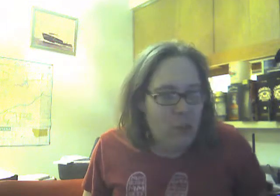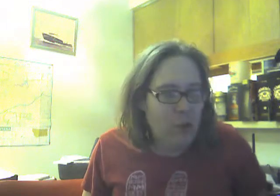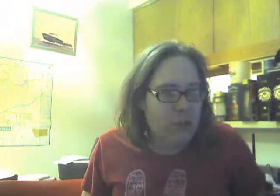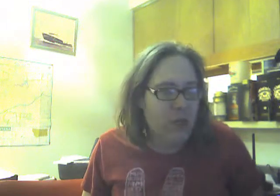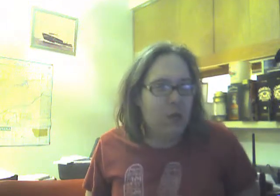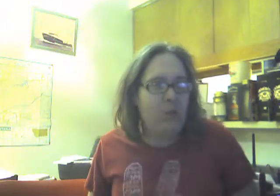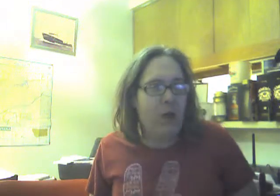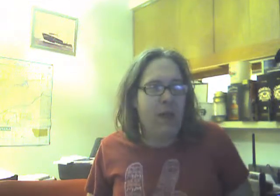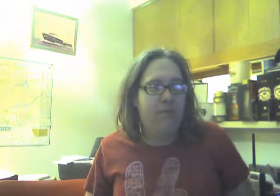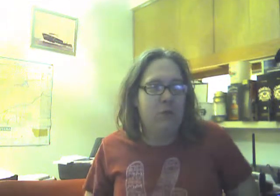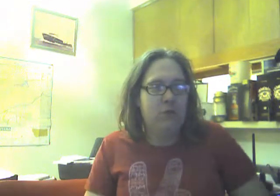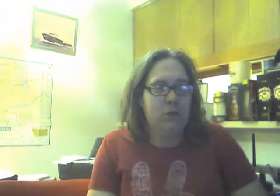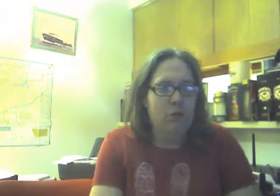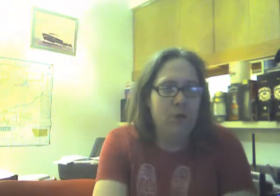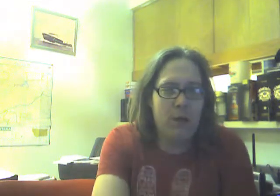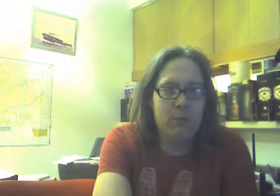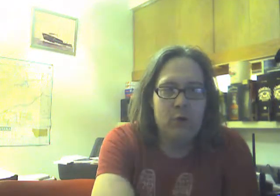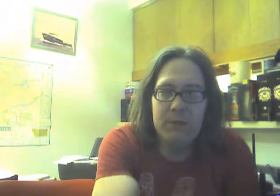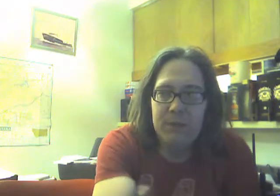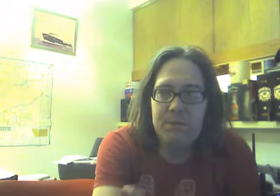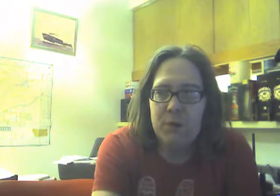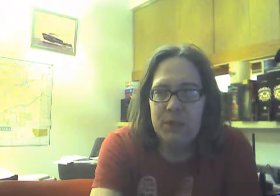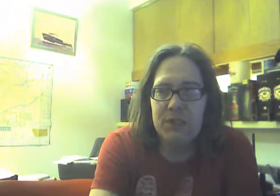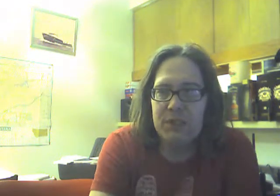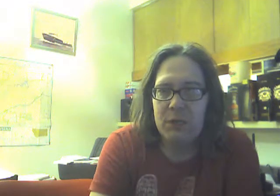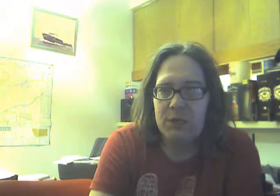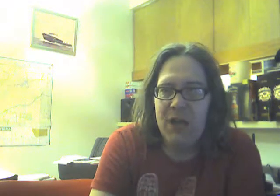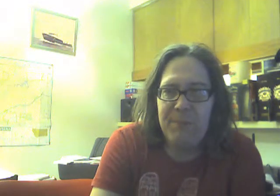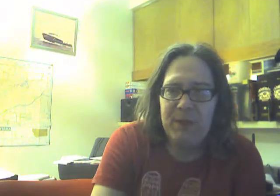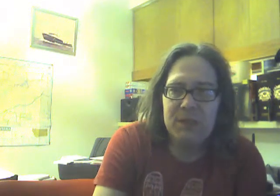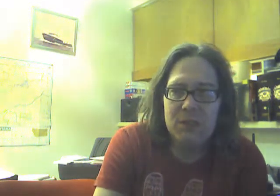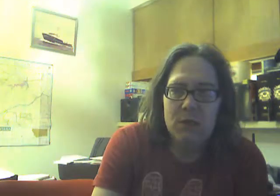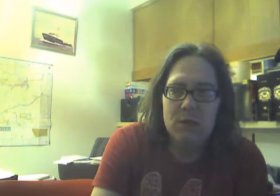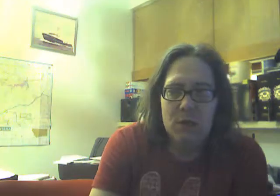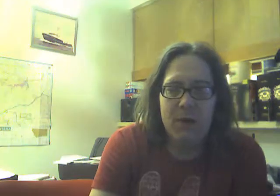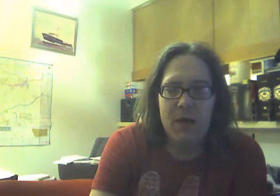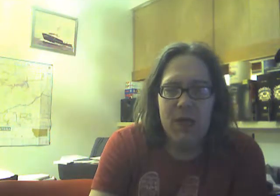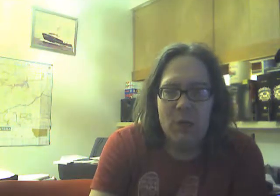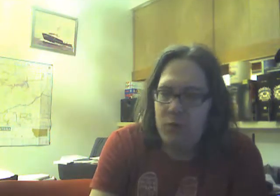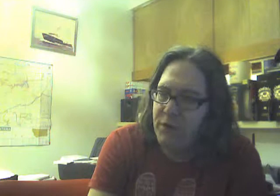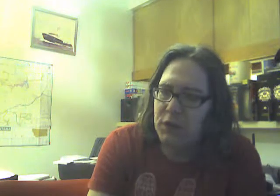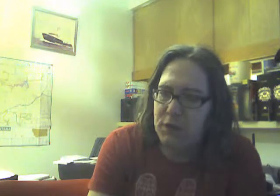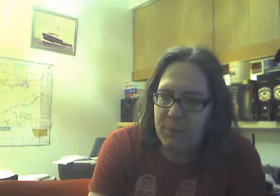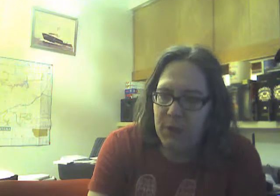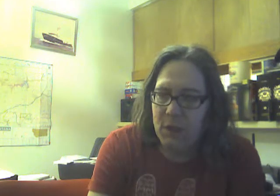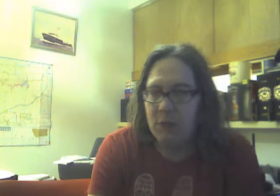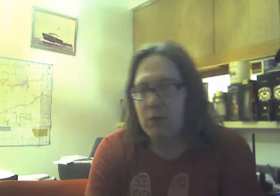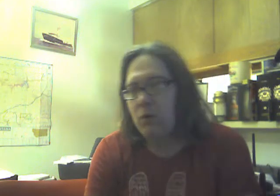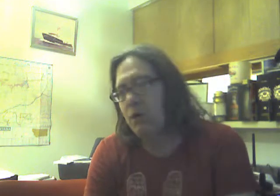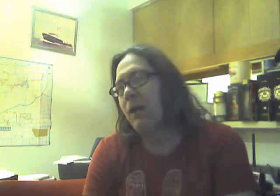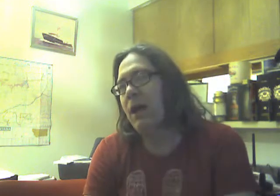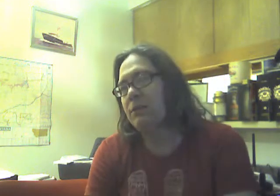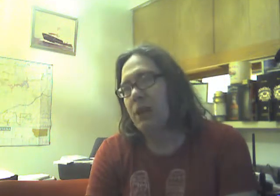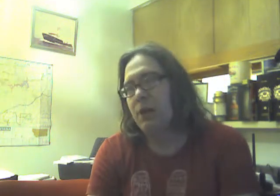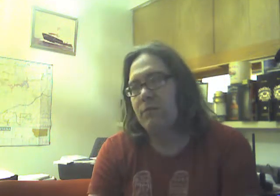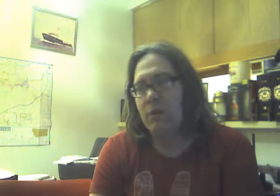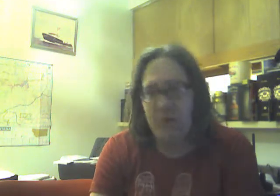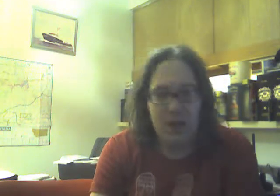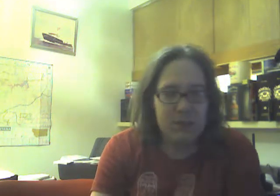I will tell you, I have no clue what I'm going to be putting this under topics, but I will figure something out, or I'll ask Aaron for advice.